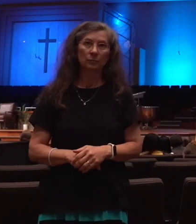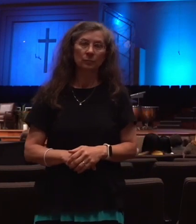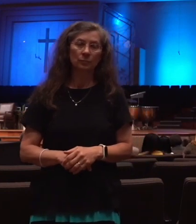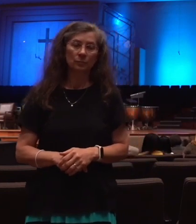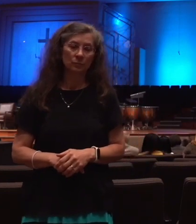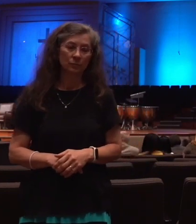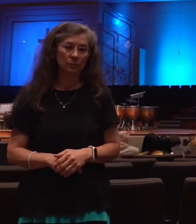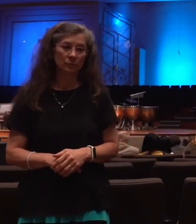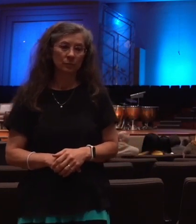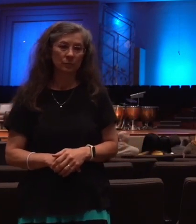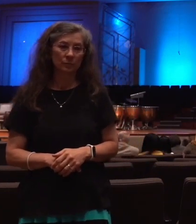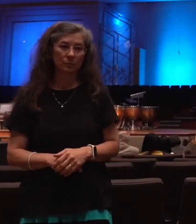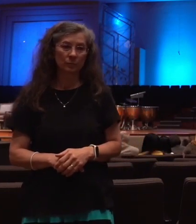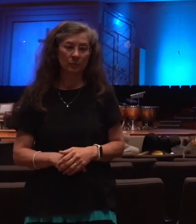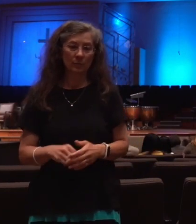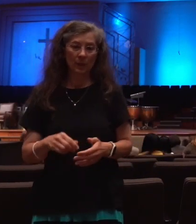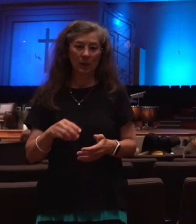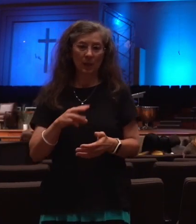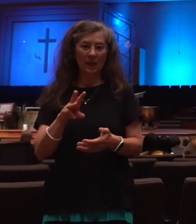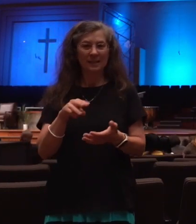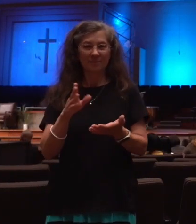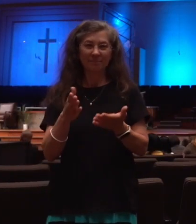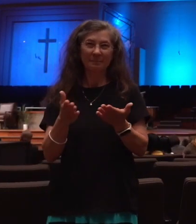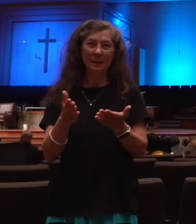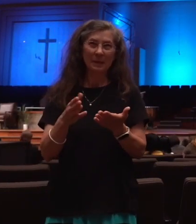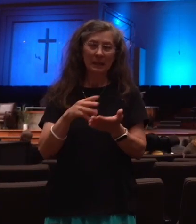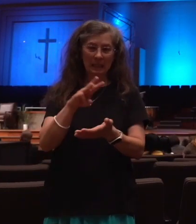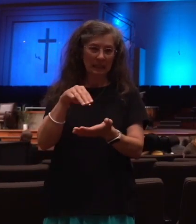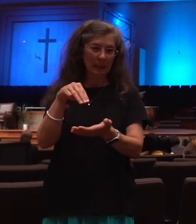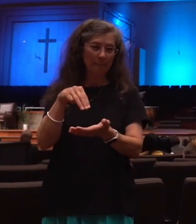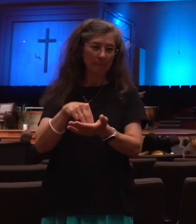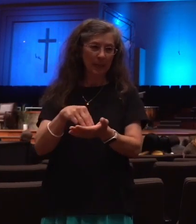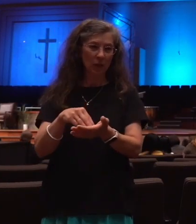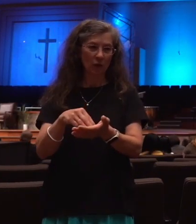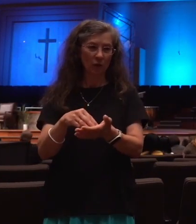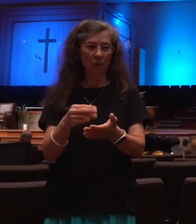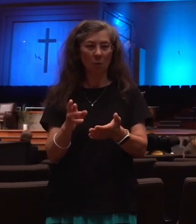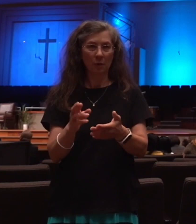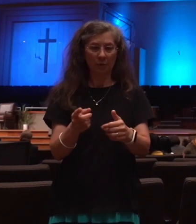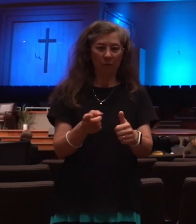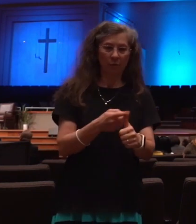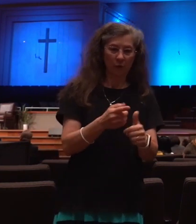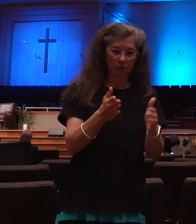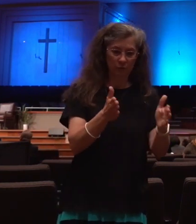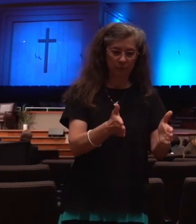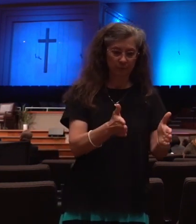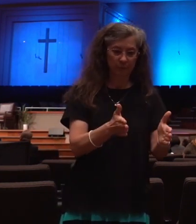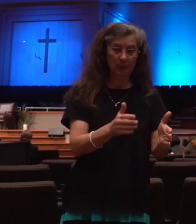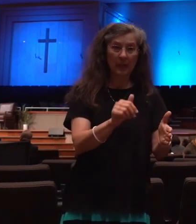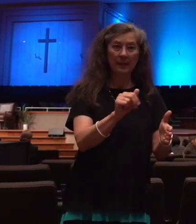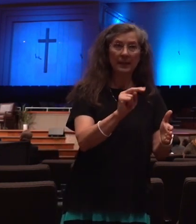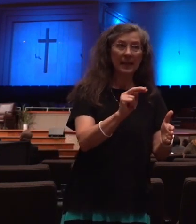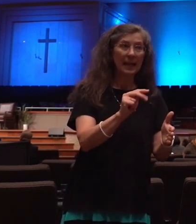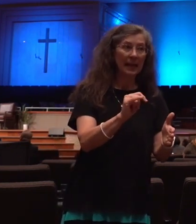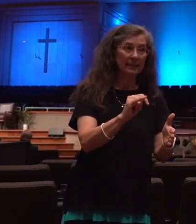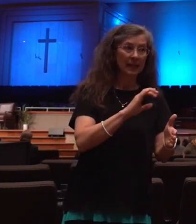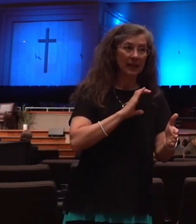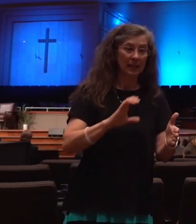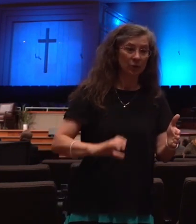almost the midpoint probably, or sometime in that first three and a half years, the Antichrist will be assassinated or